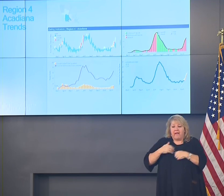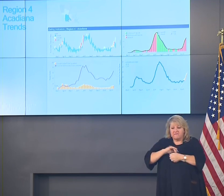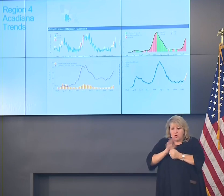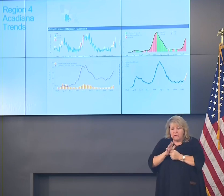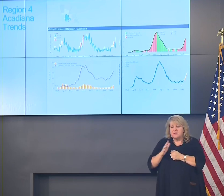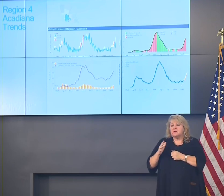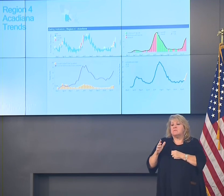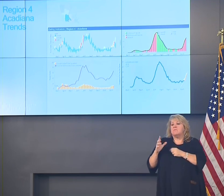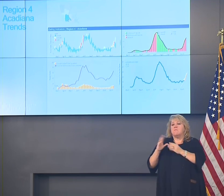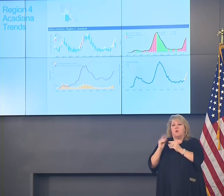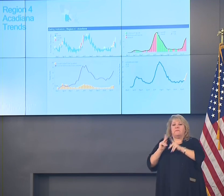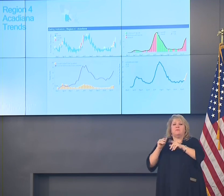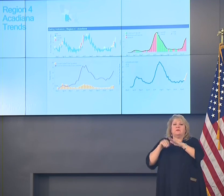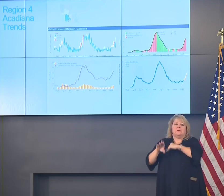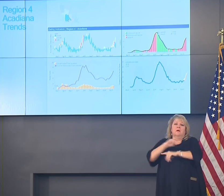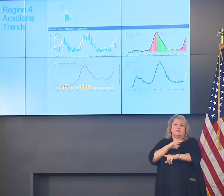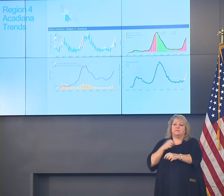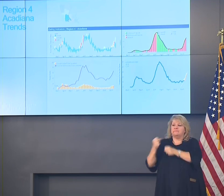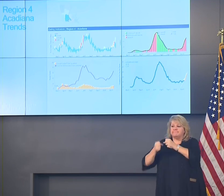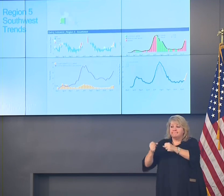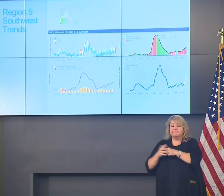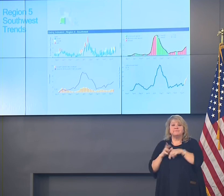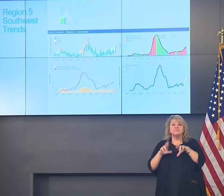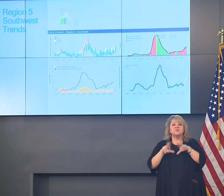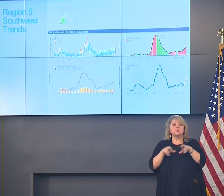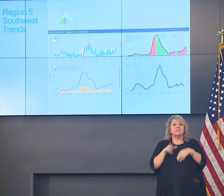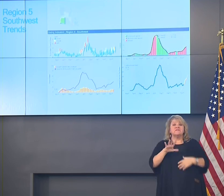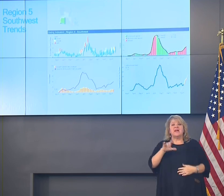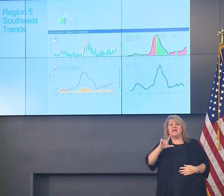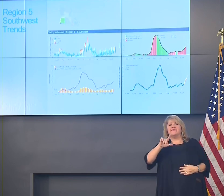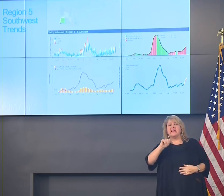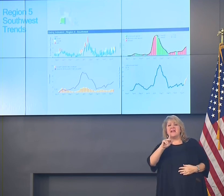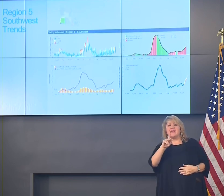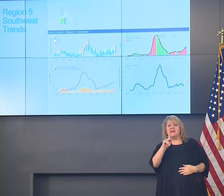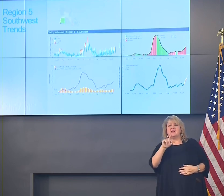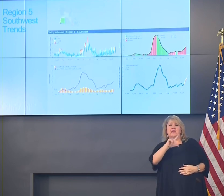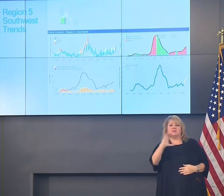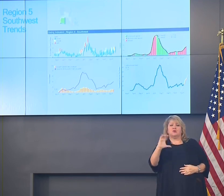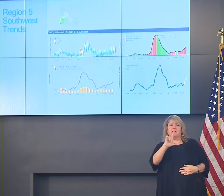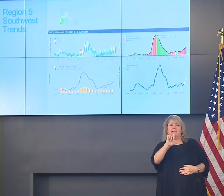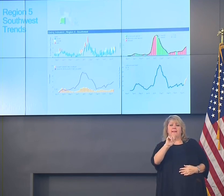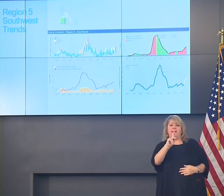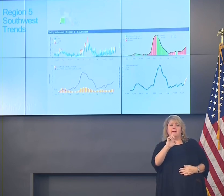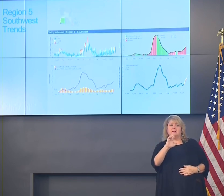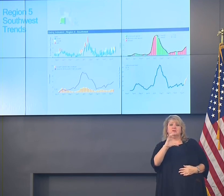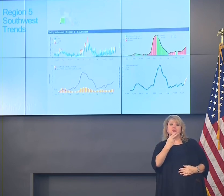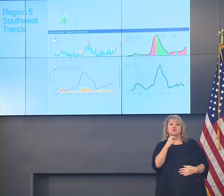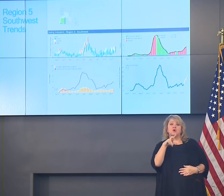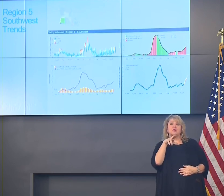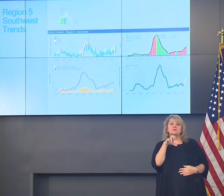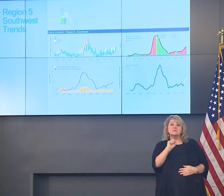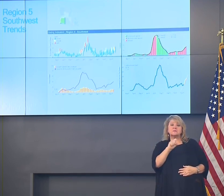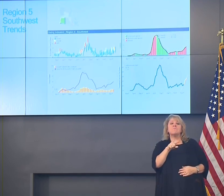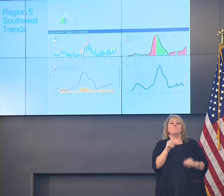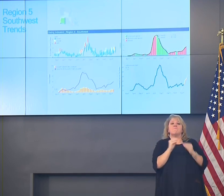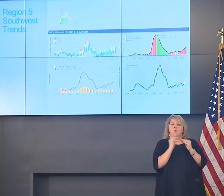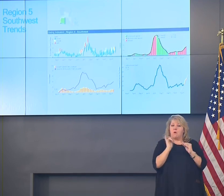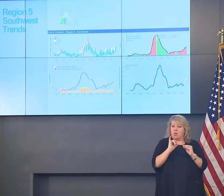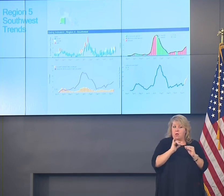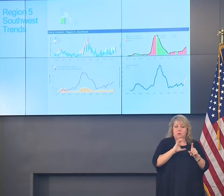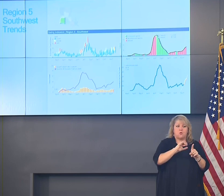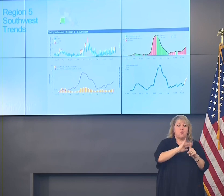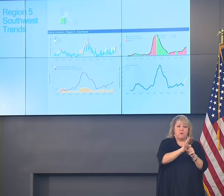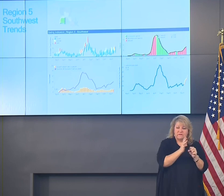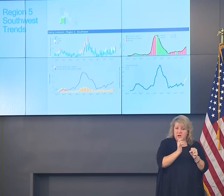hospitalizations. Region 5, which is the Lake Charles area, you'll see an increase in COVID-like illness, increases in